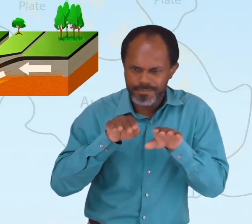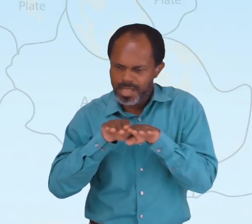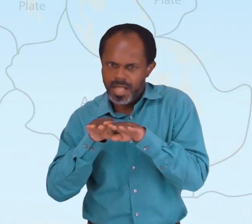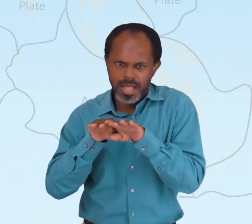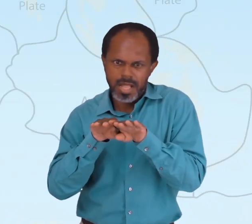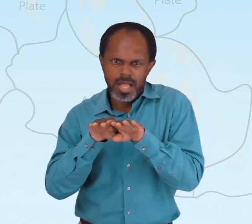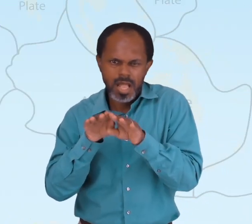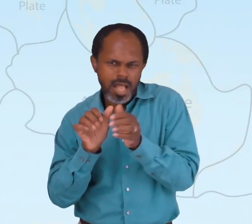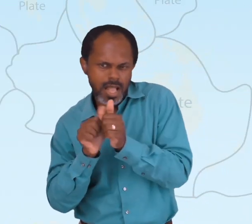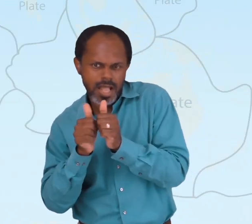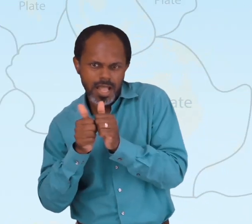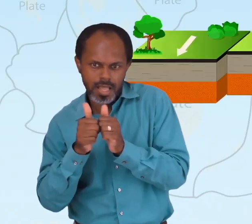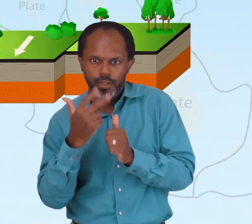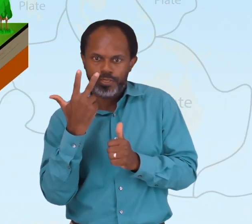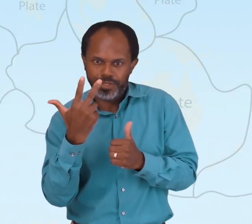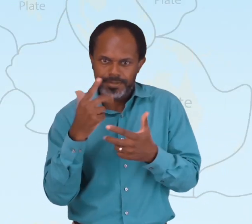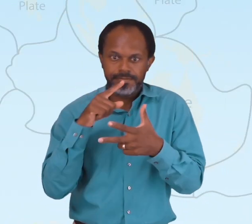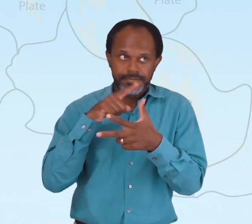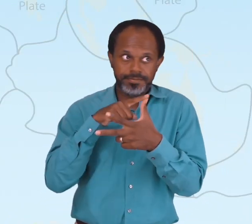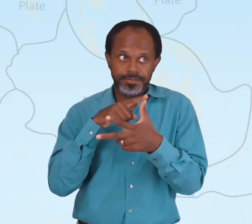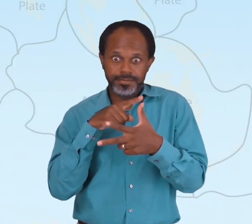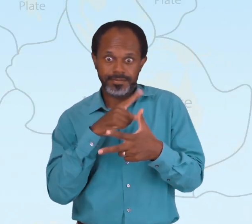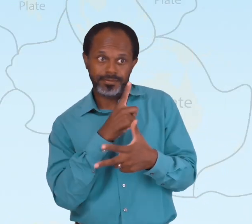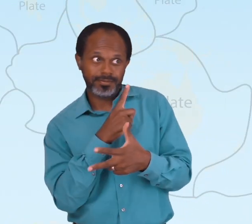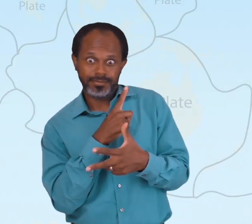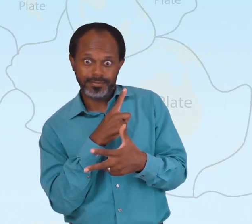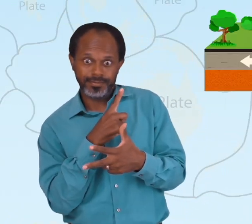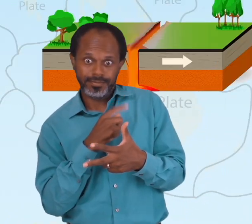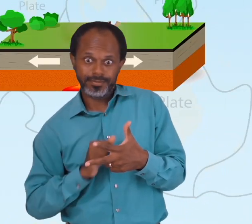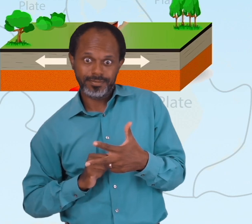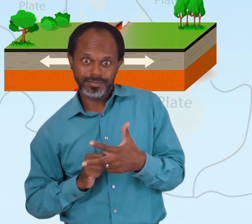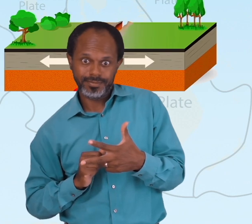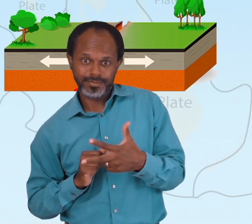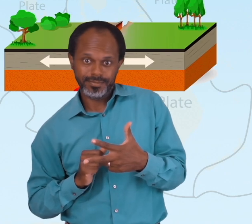subduction, lateral sliding, and spreading.